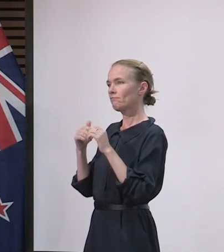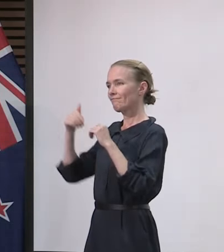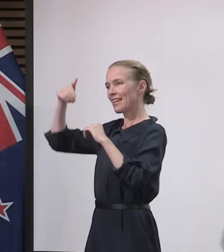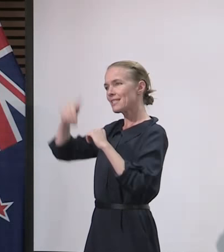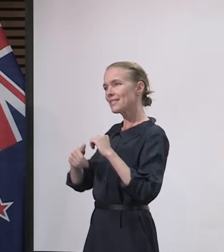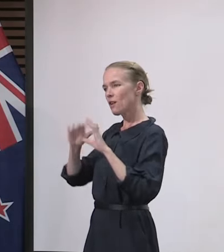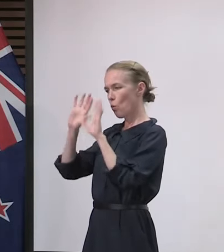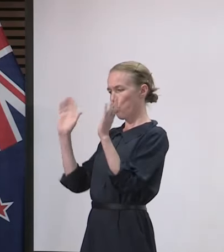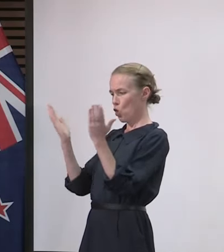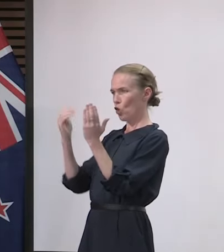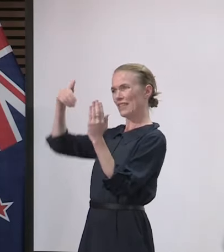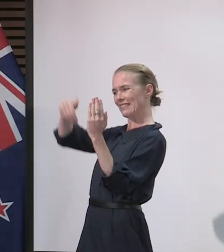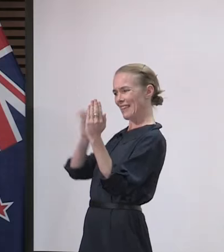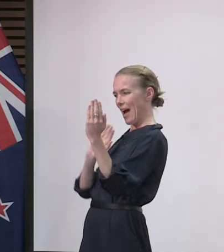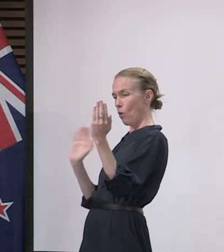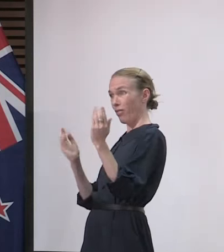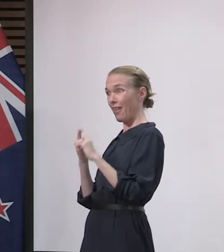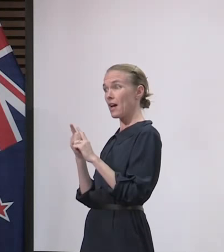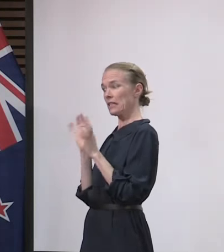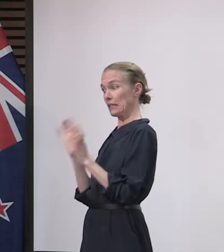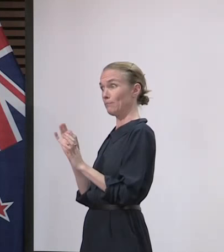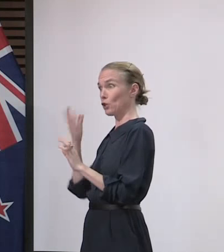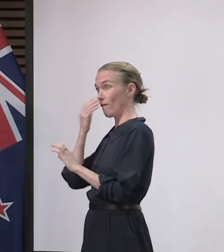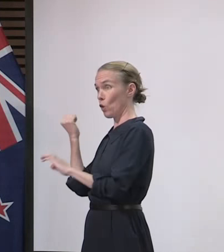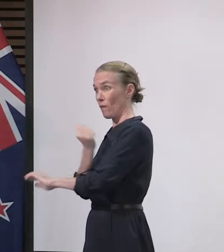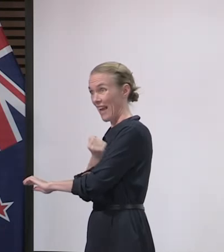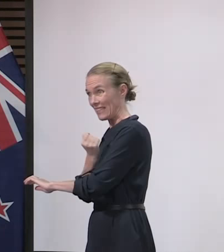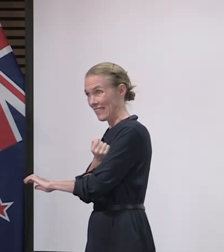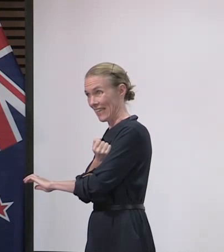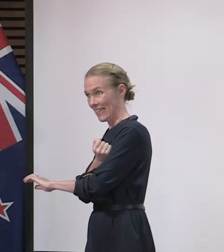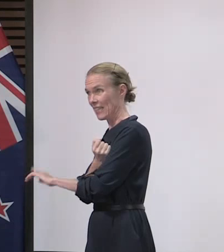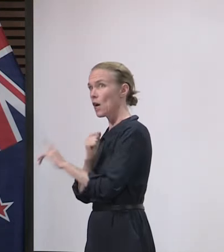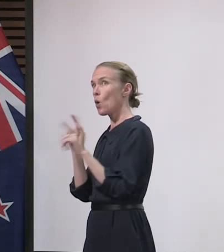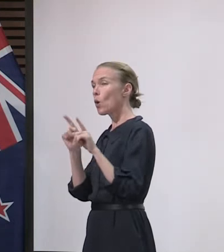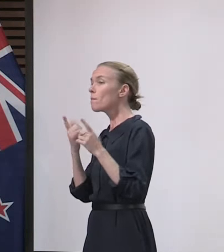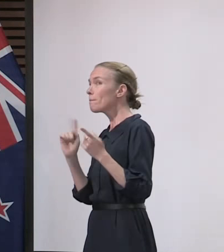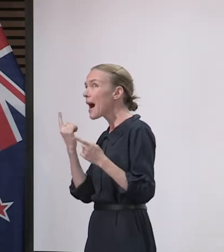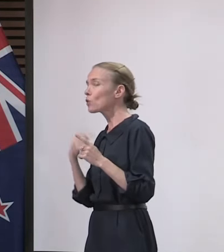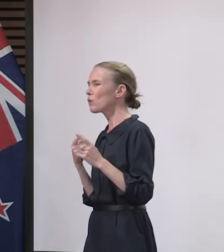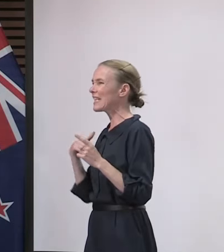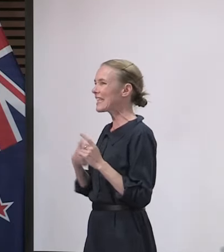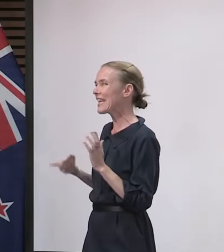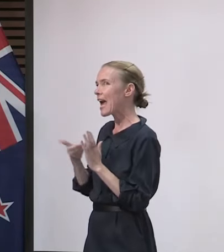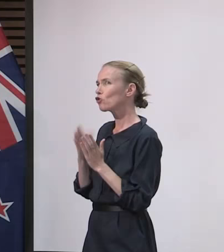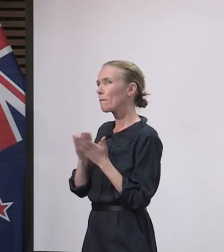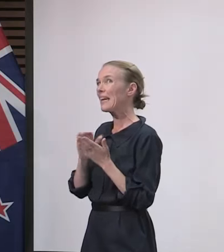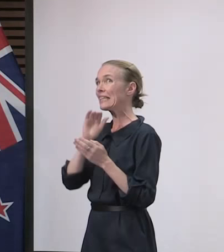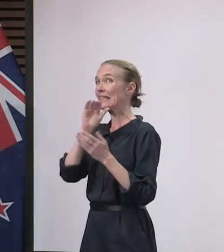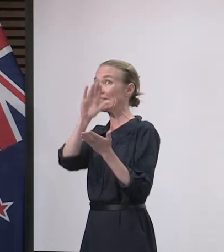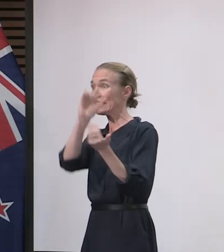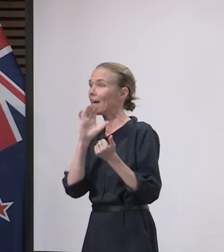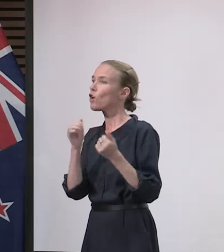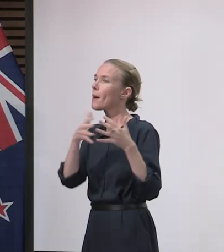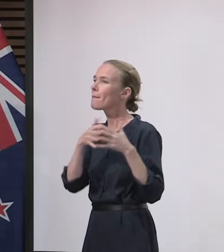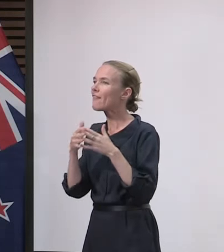question, we're asking all providers to hold some vaccine back for their, for example, older people